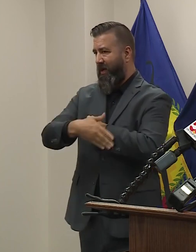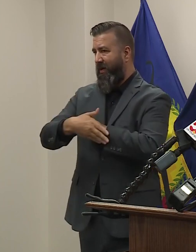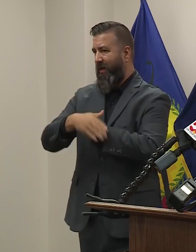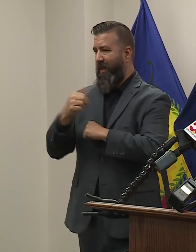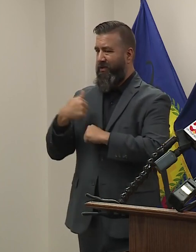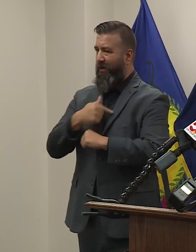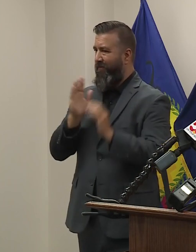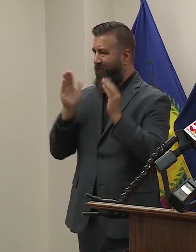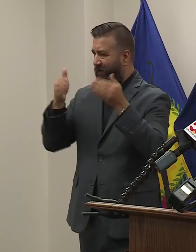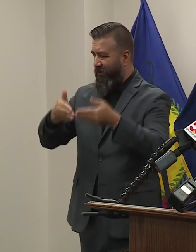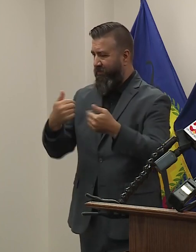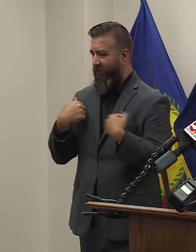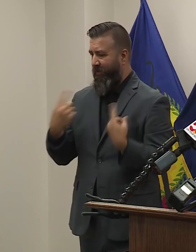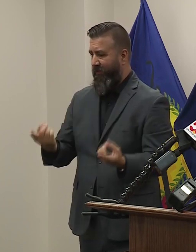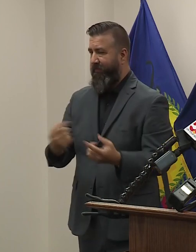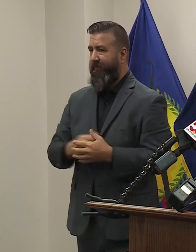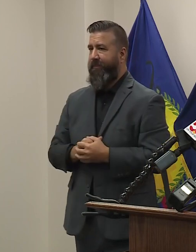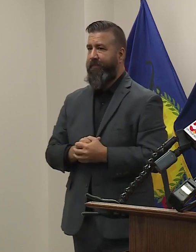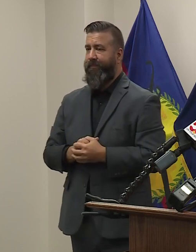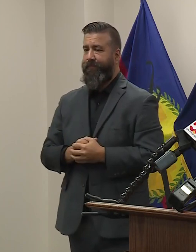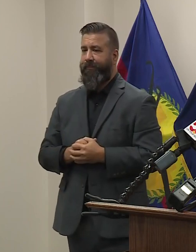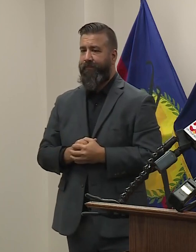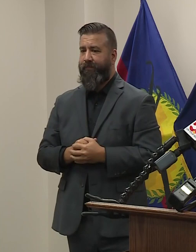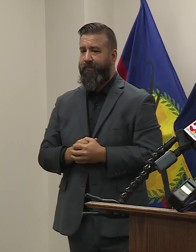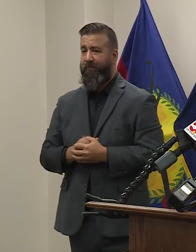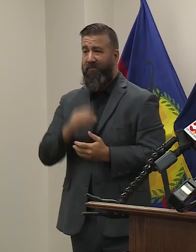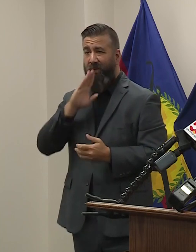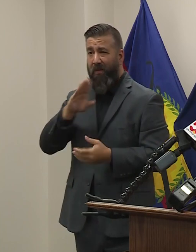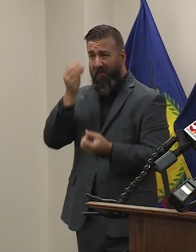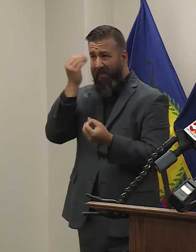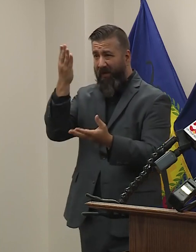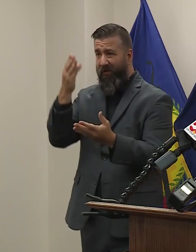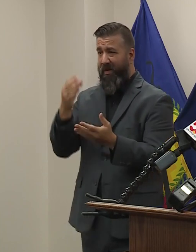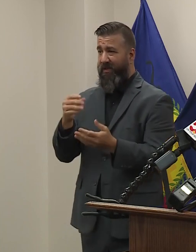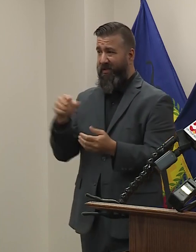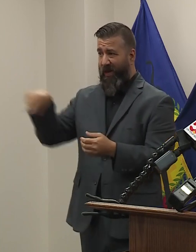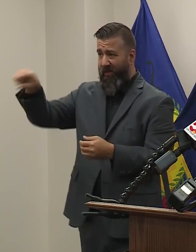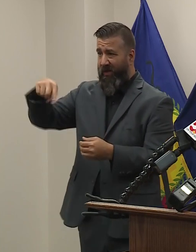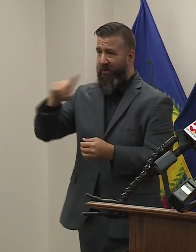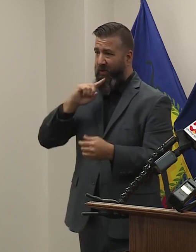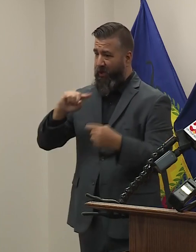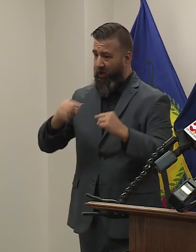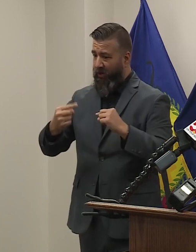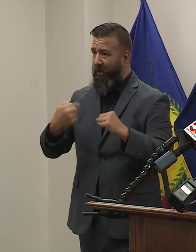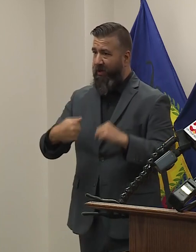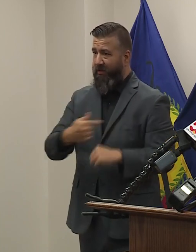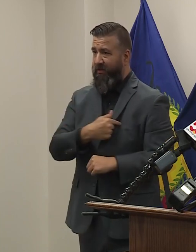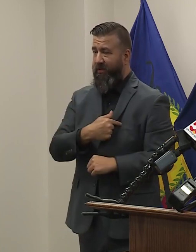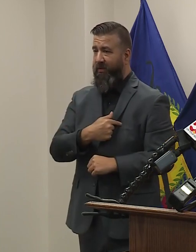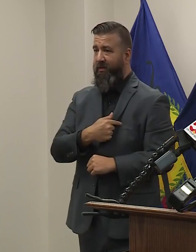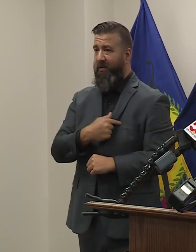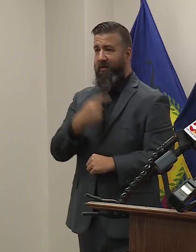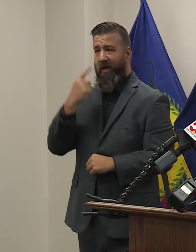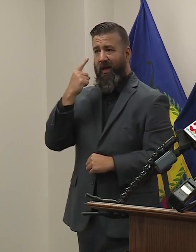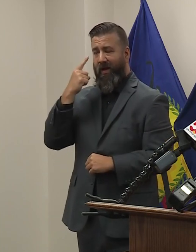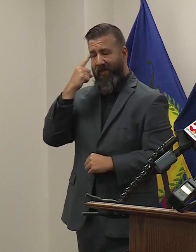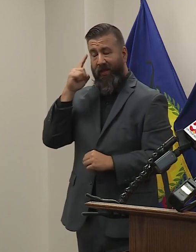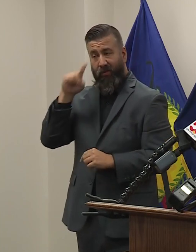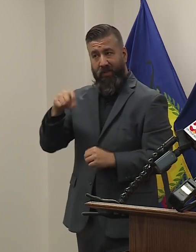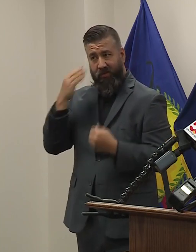our focus so far. The misinformation that's out there is hurting all of us, and here's what we think that you need to know.